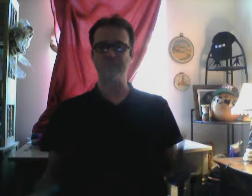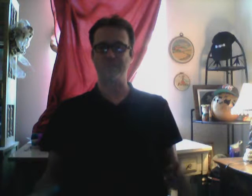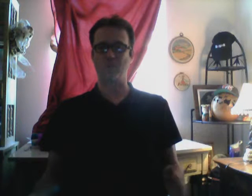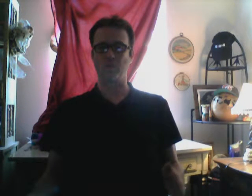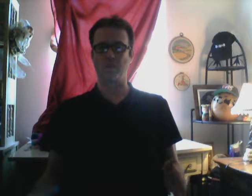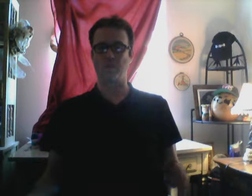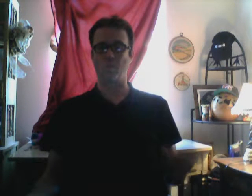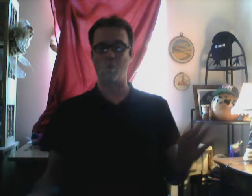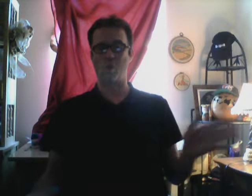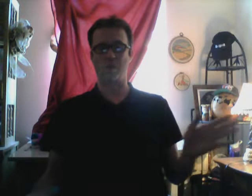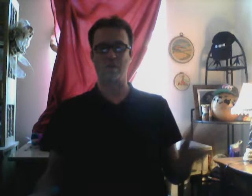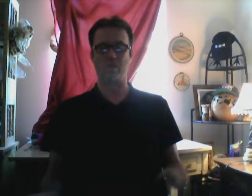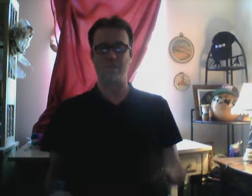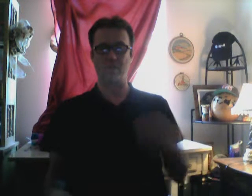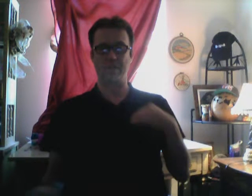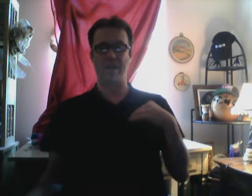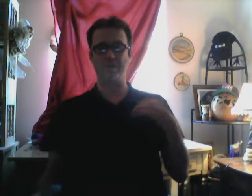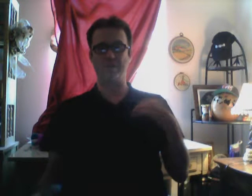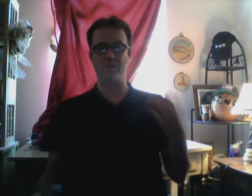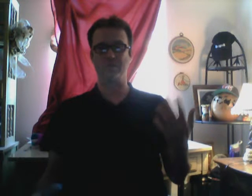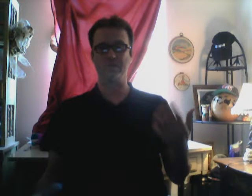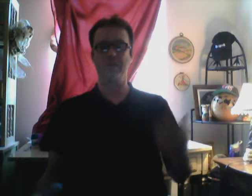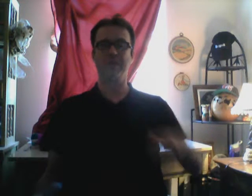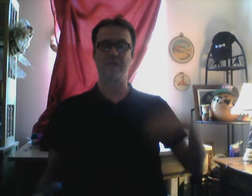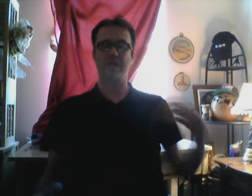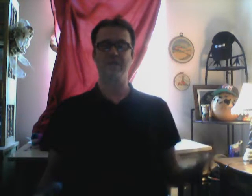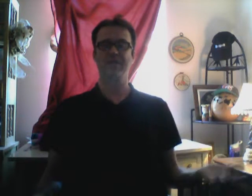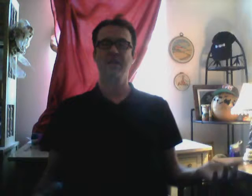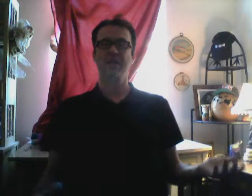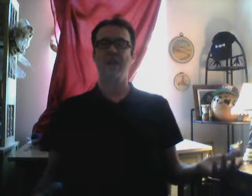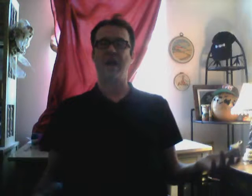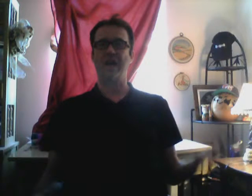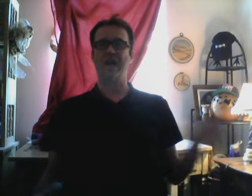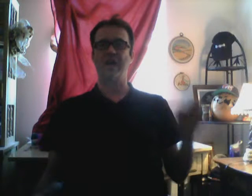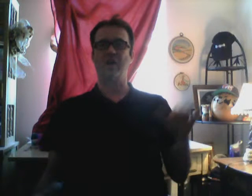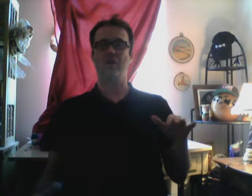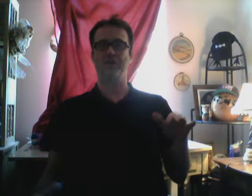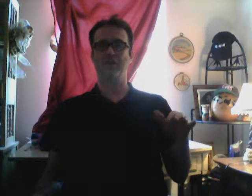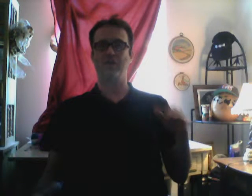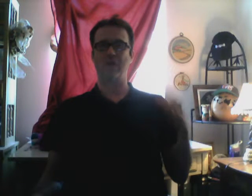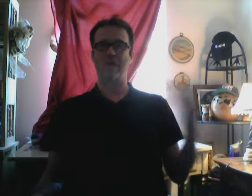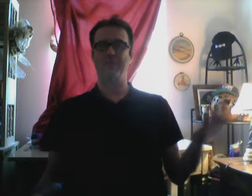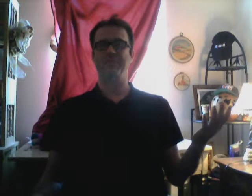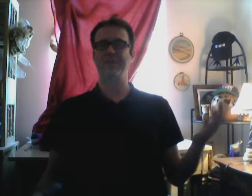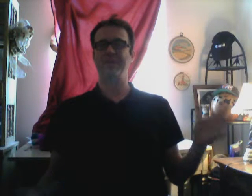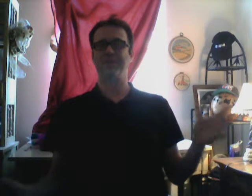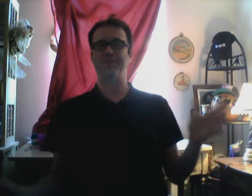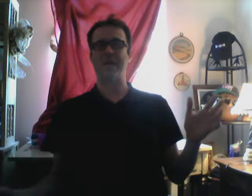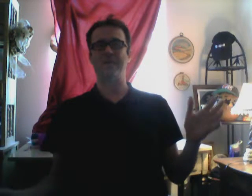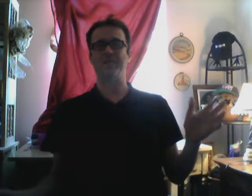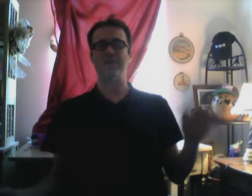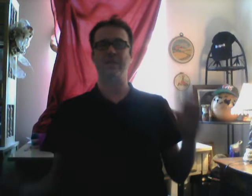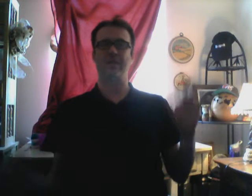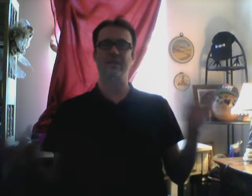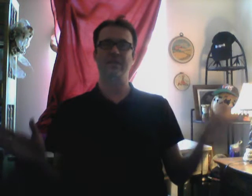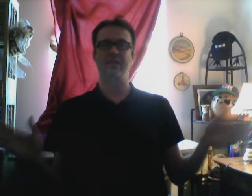That's a whole. Another war. on. That I've used. Because. I. Also. It goes back. me. the.